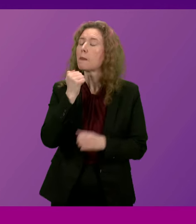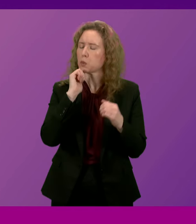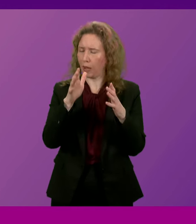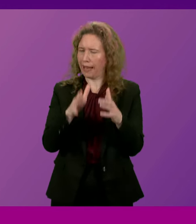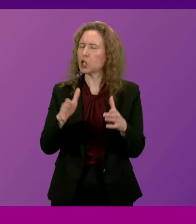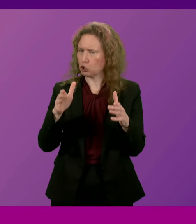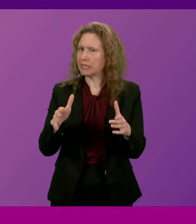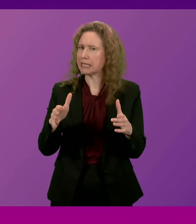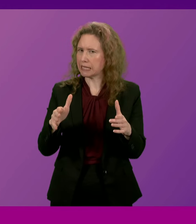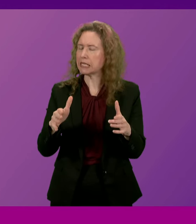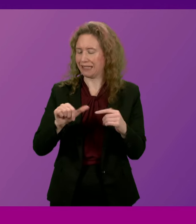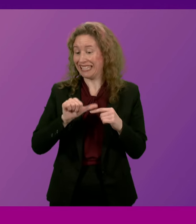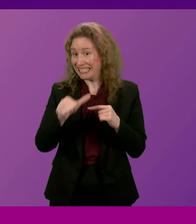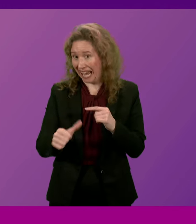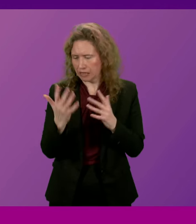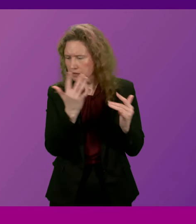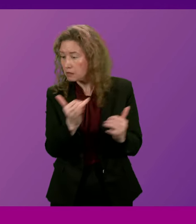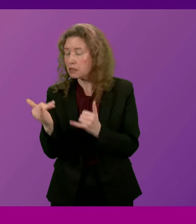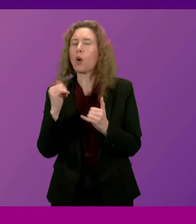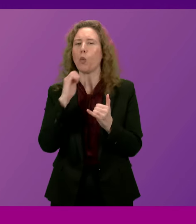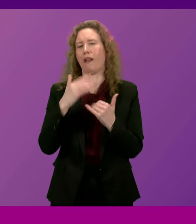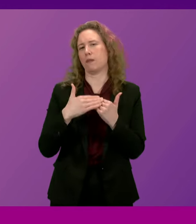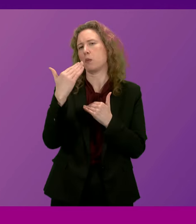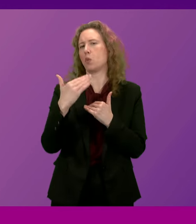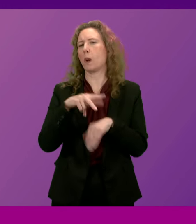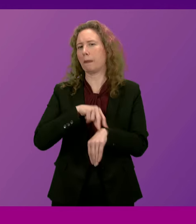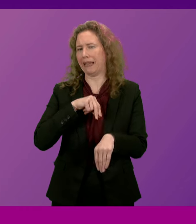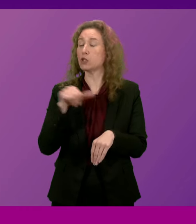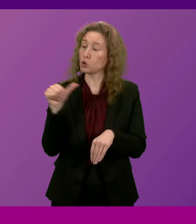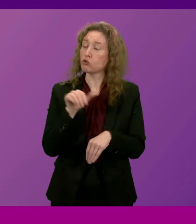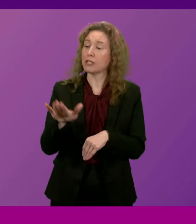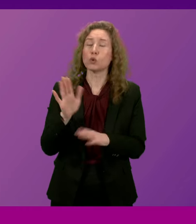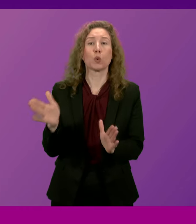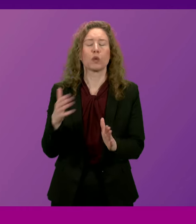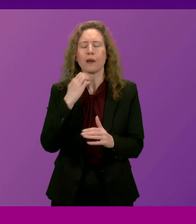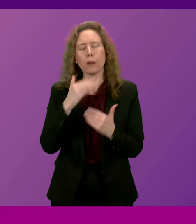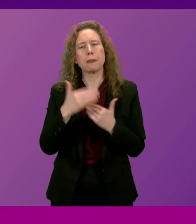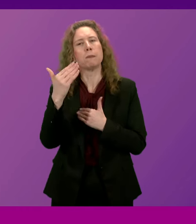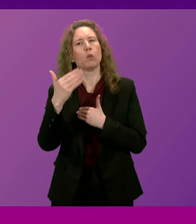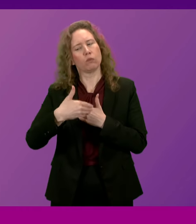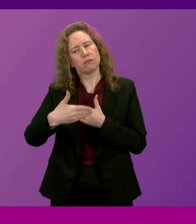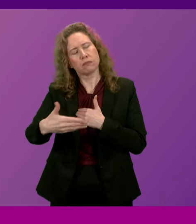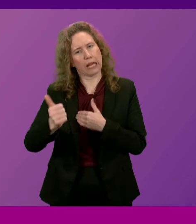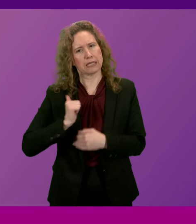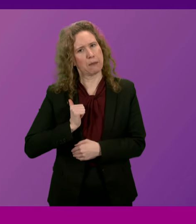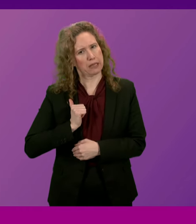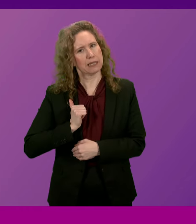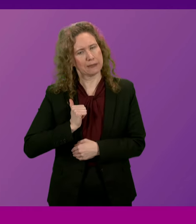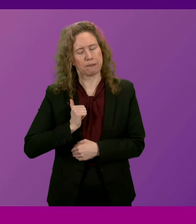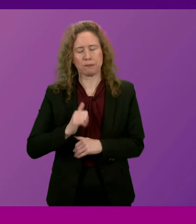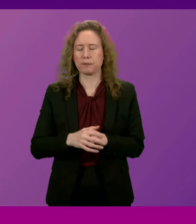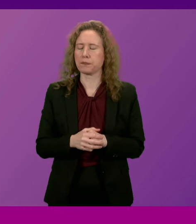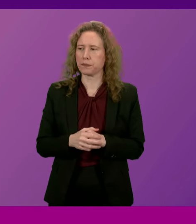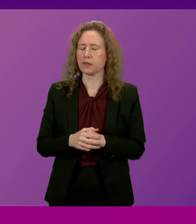and in the next census, for those numbers to increase. So there should be some reassurance to Mr Ross that police numbers are